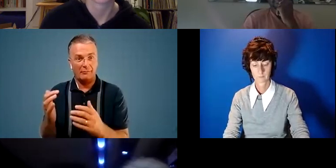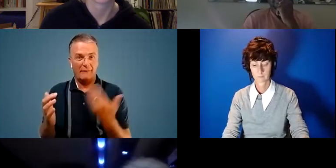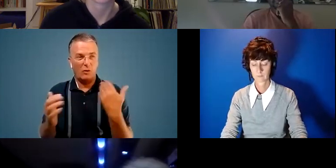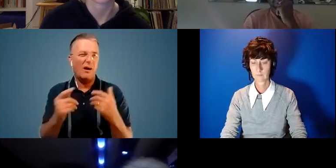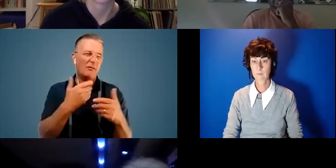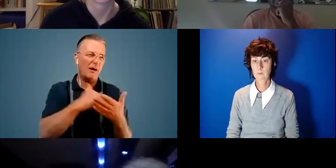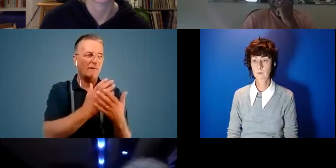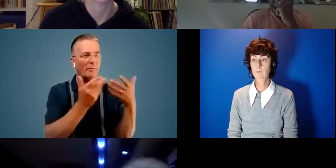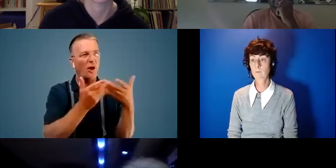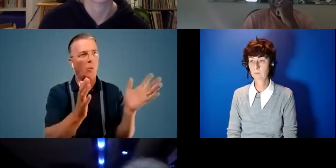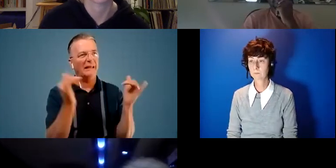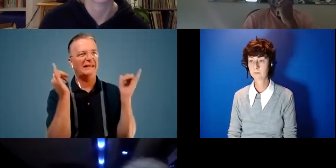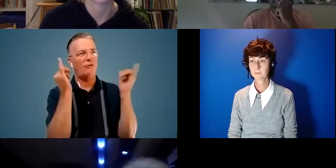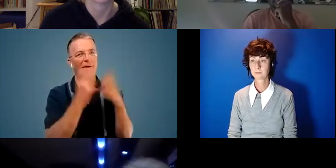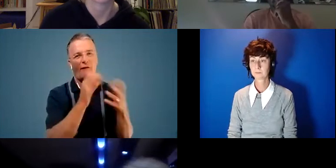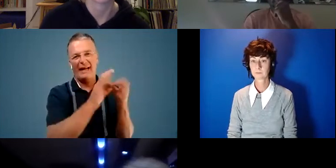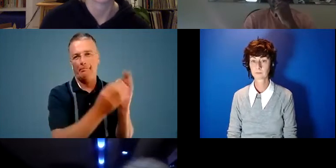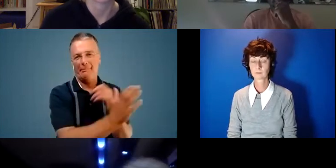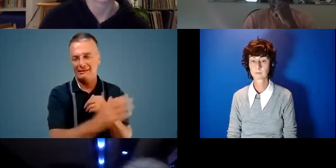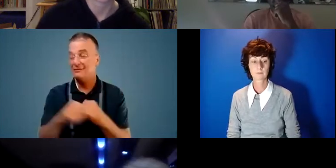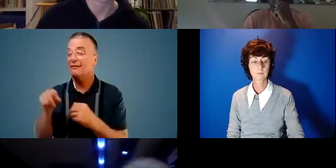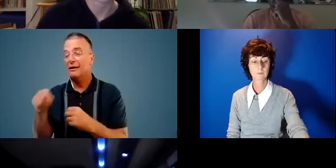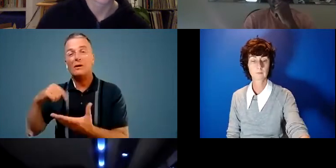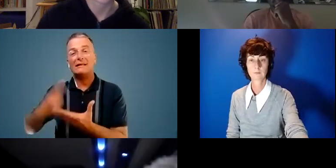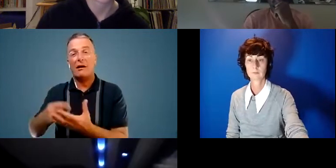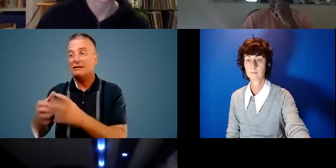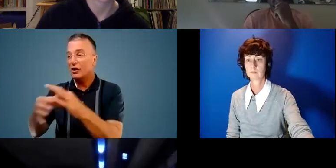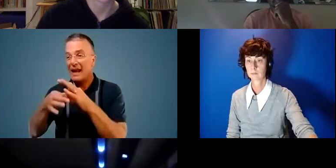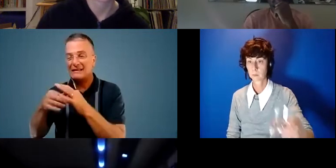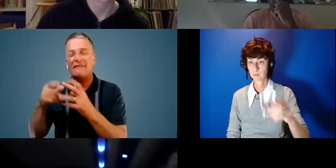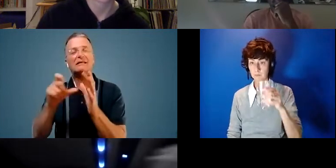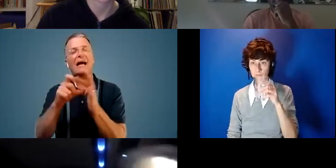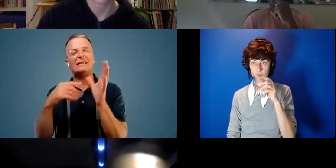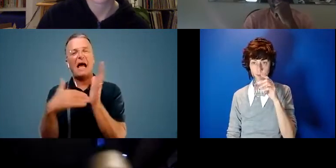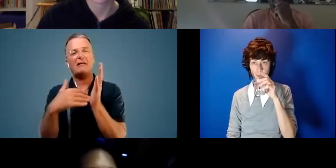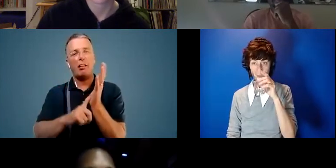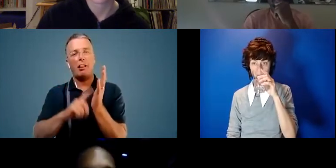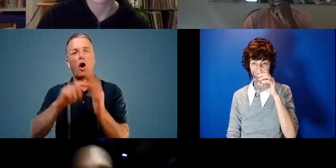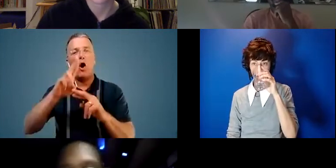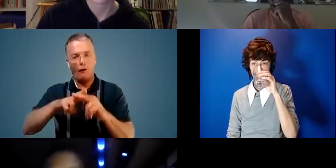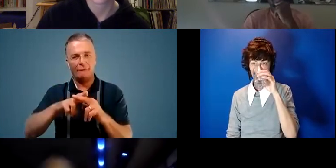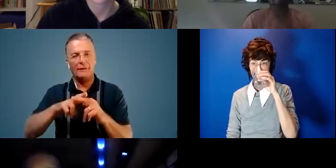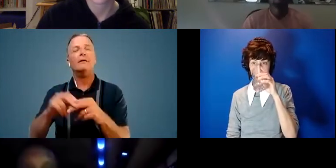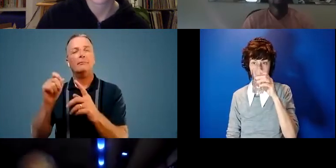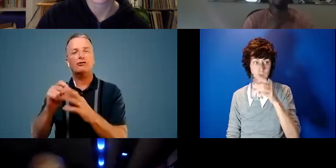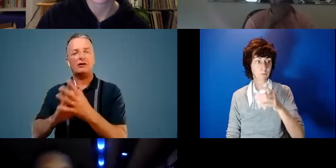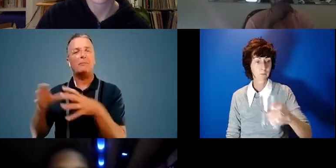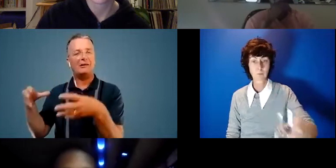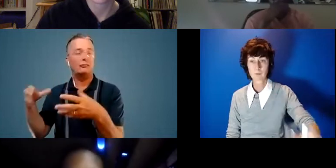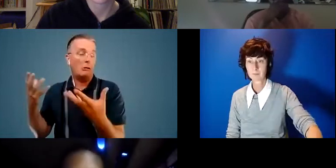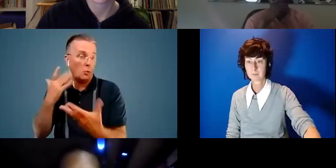opening ceremony the olympics um and we decided that our collective now was a dazzle not sure why but we got together